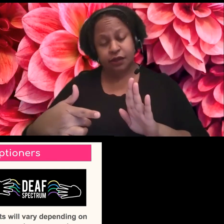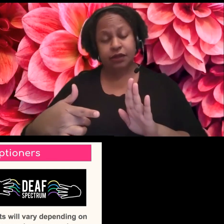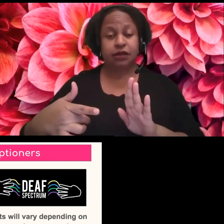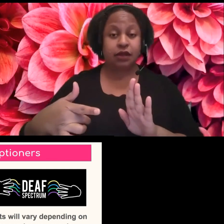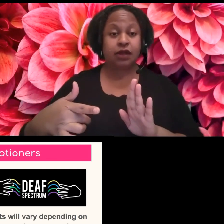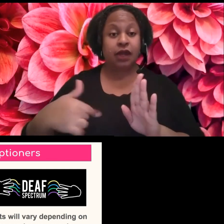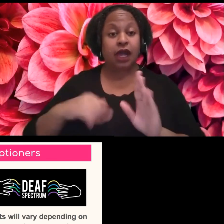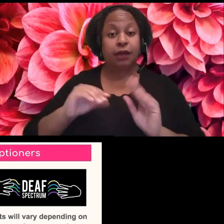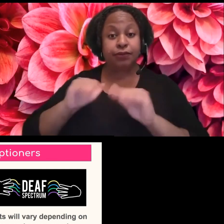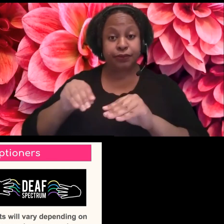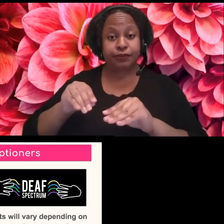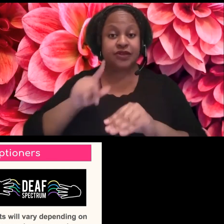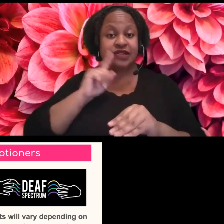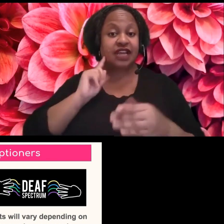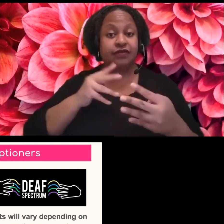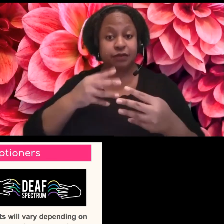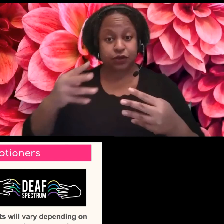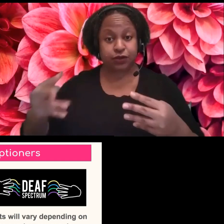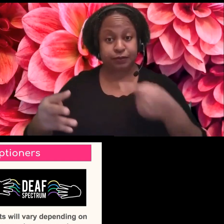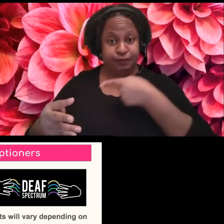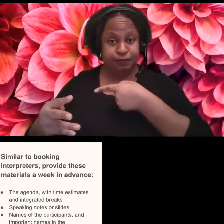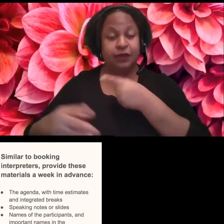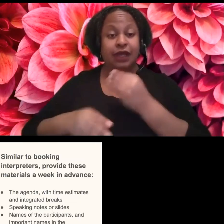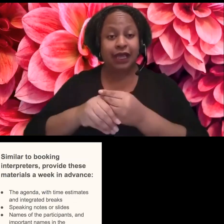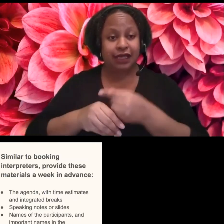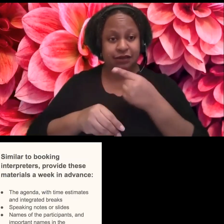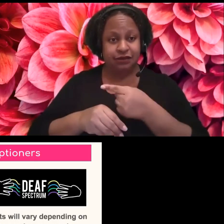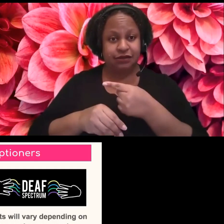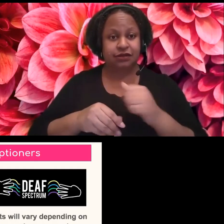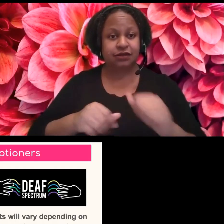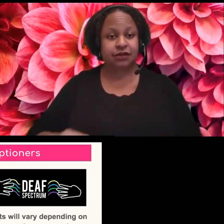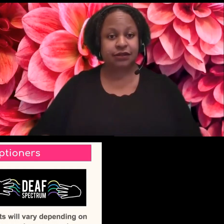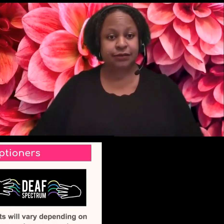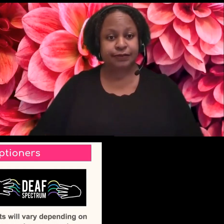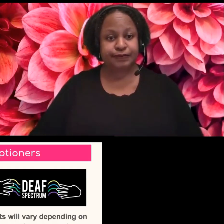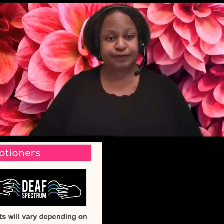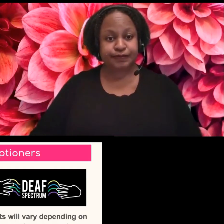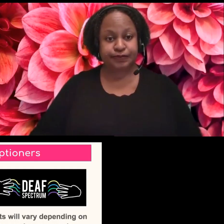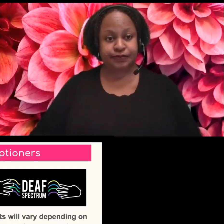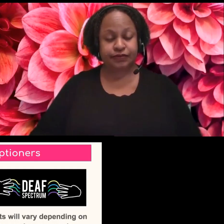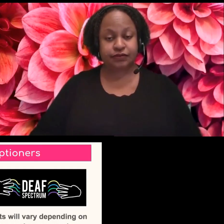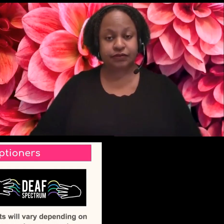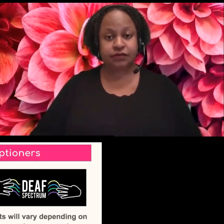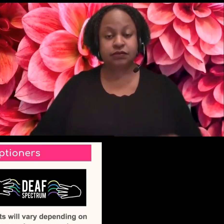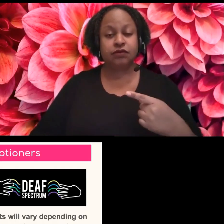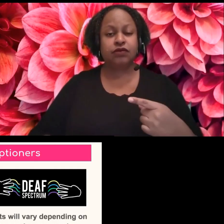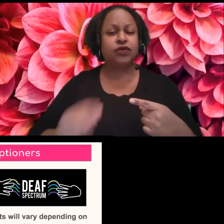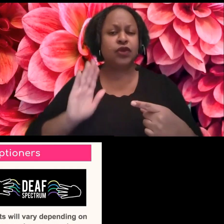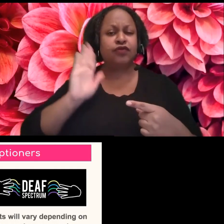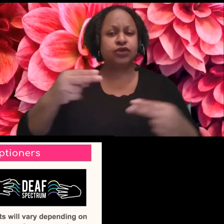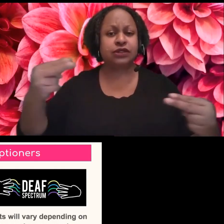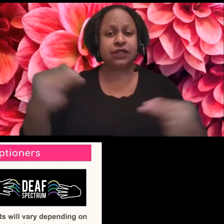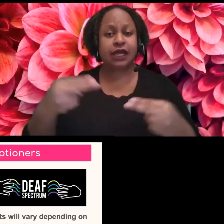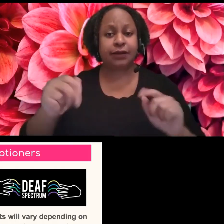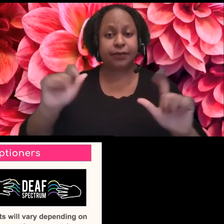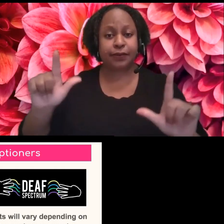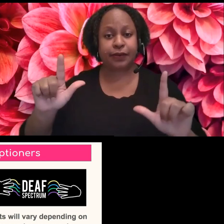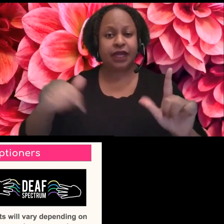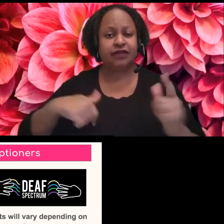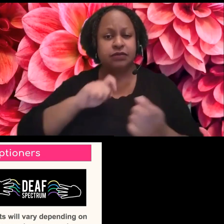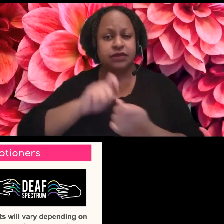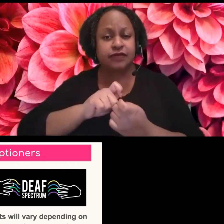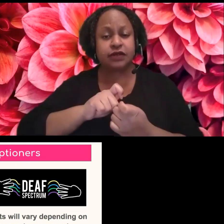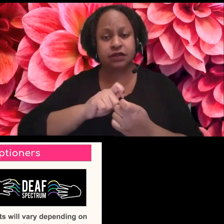deaf spectrum here because, uh, as you will see in the, uh, in a future slide, there's specific types of